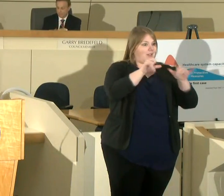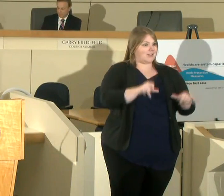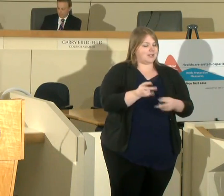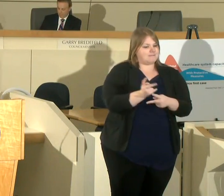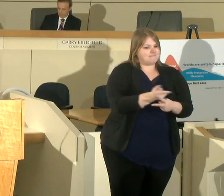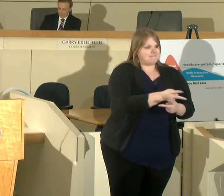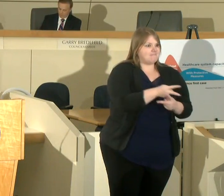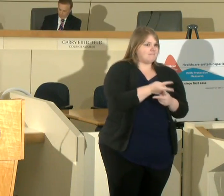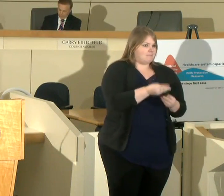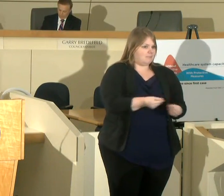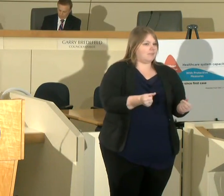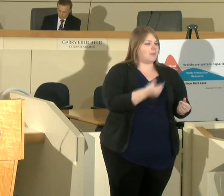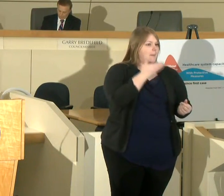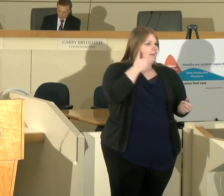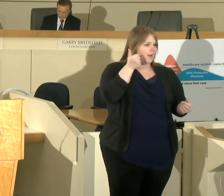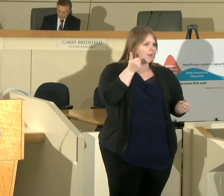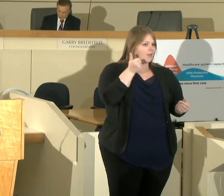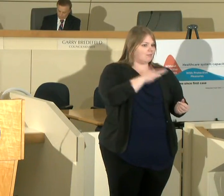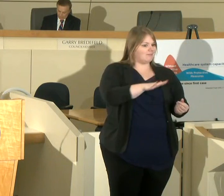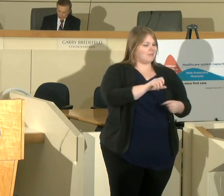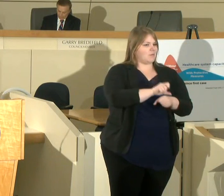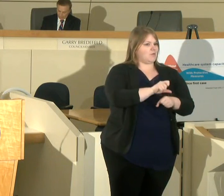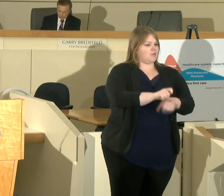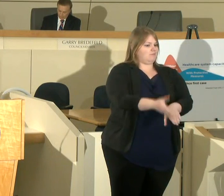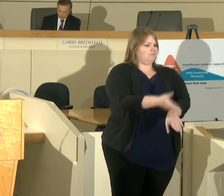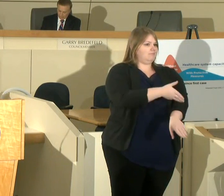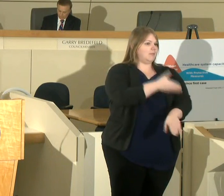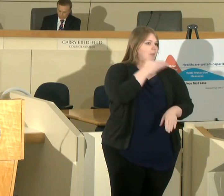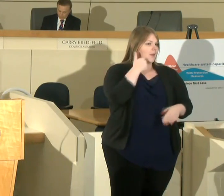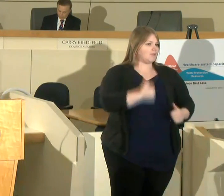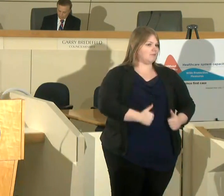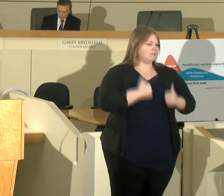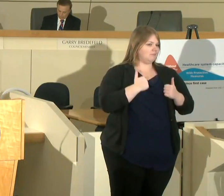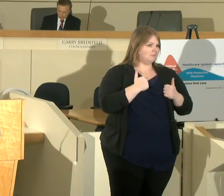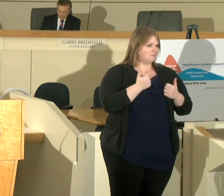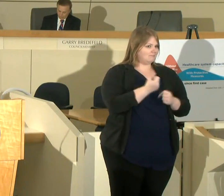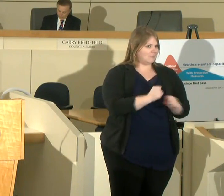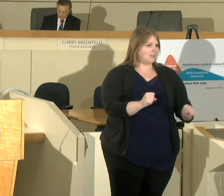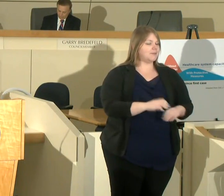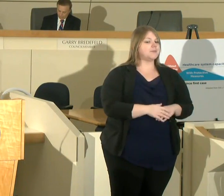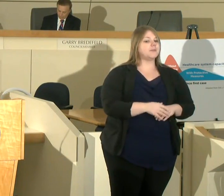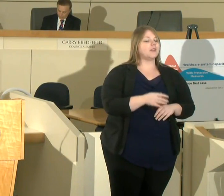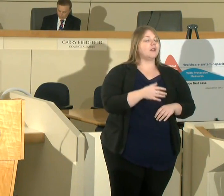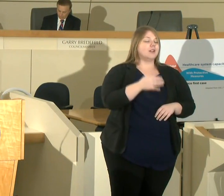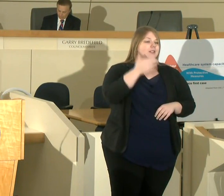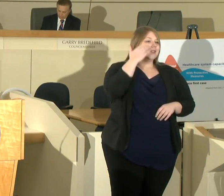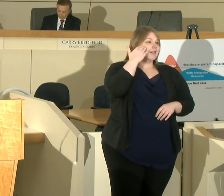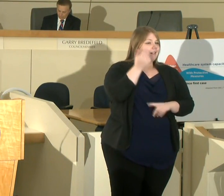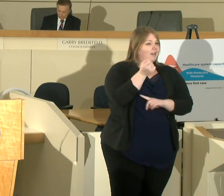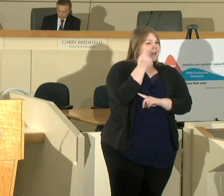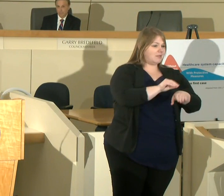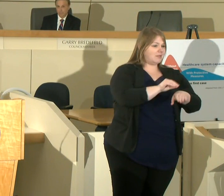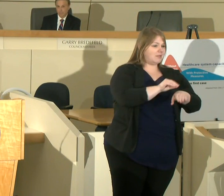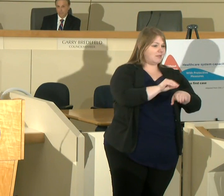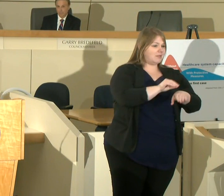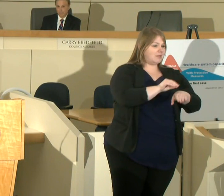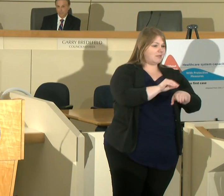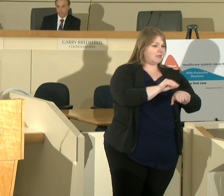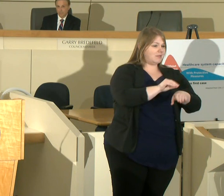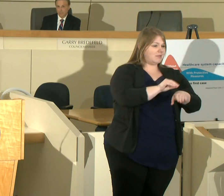and the better we they can do to their job in saving lives we're painfully aware of the wages and jobs